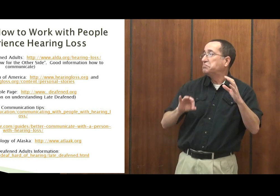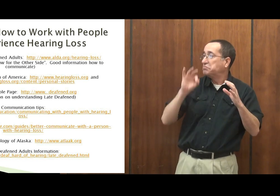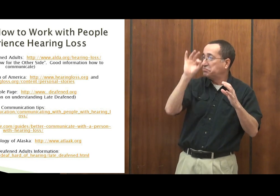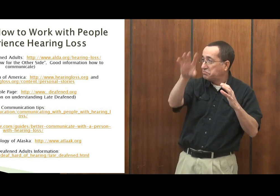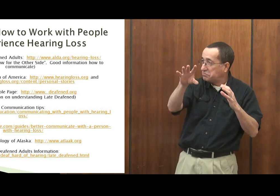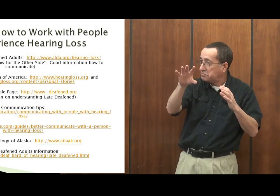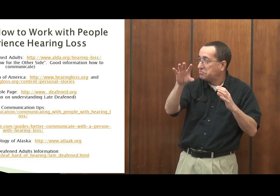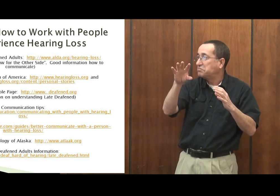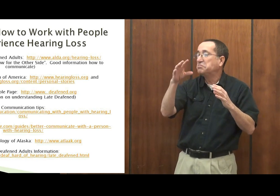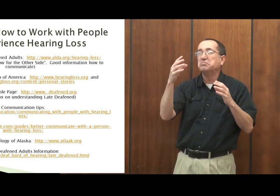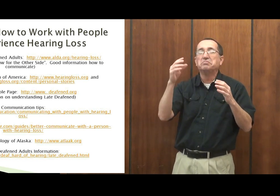Deaf and people. people.